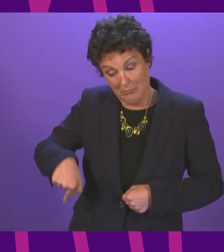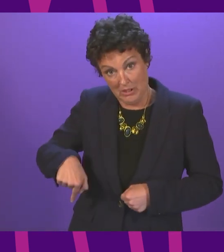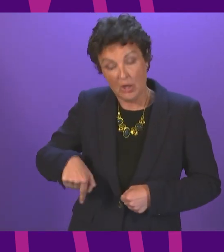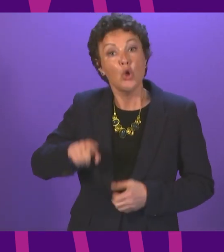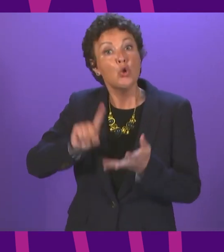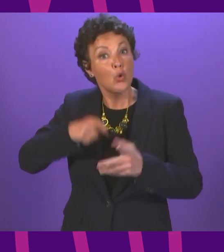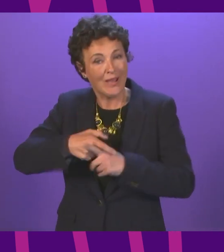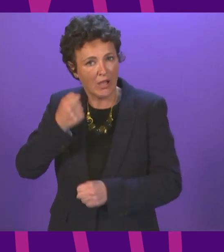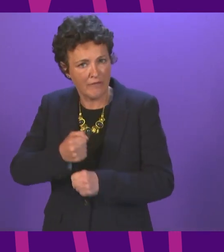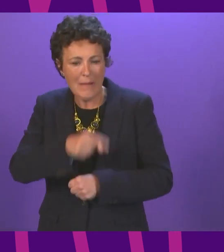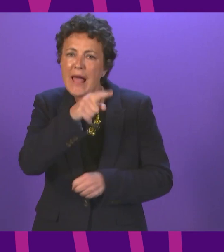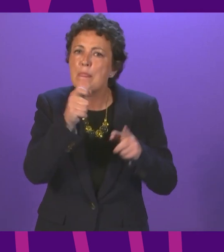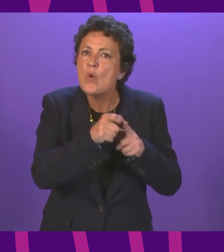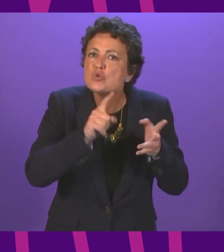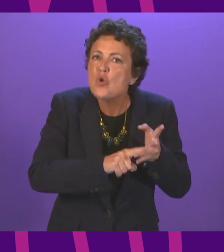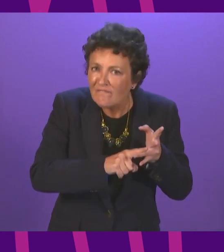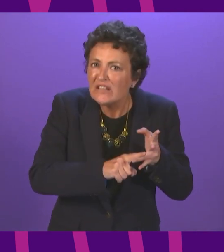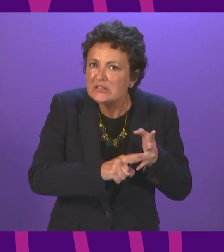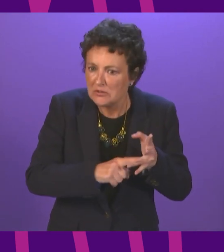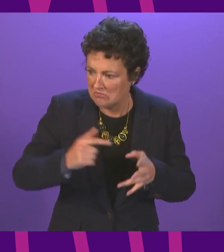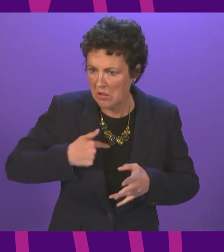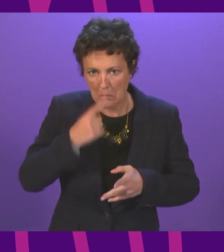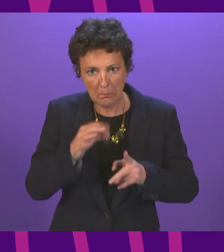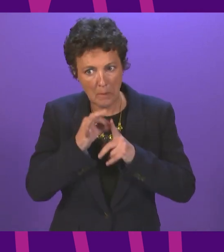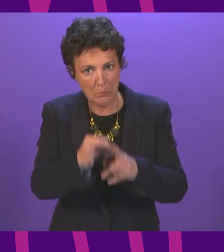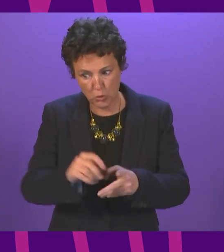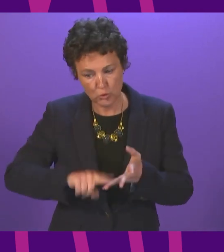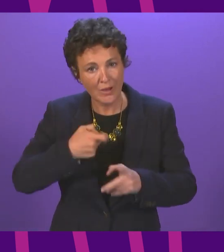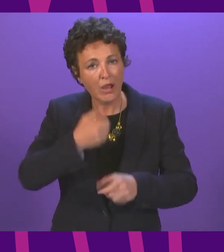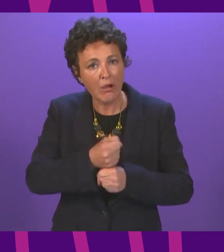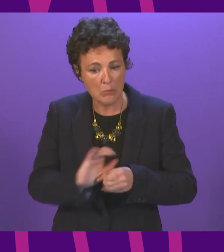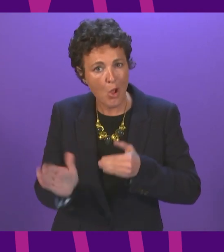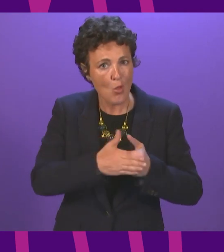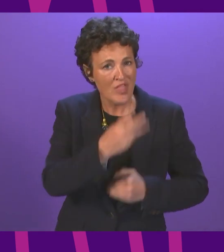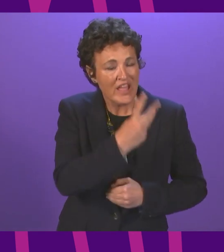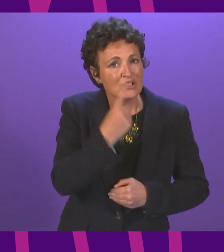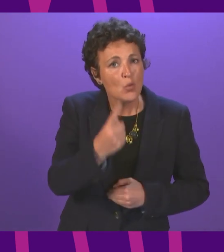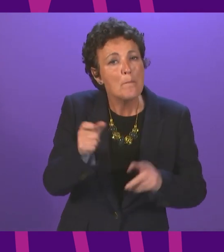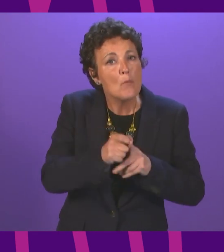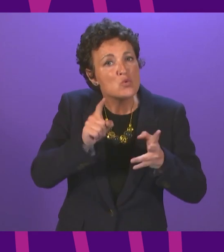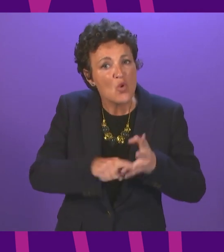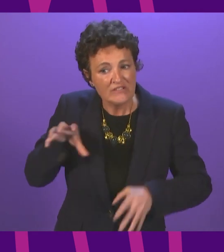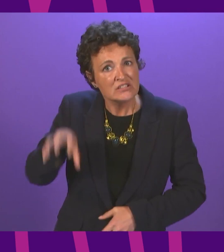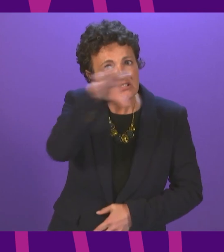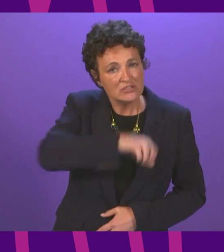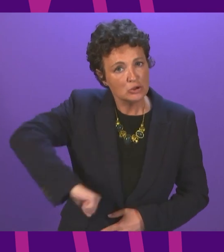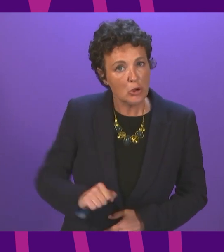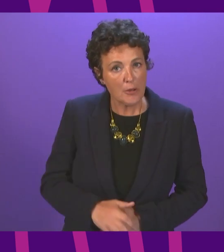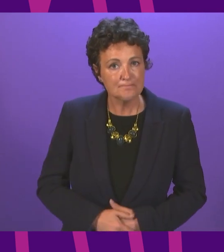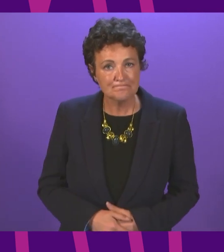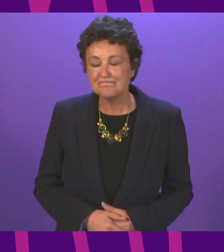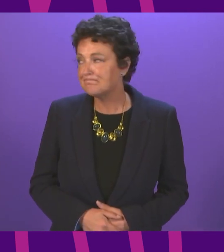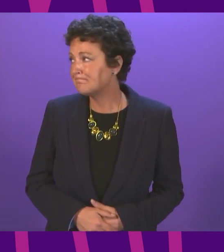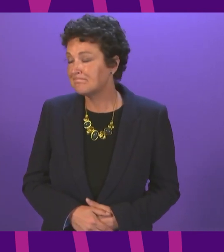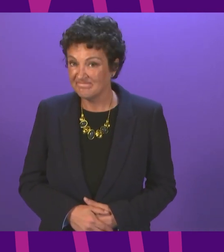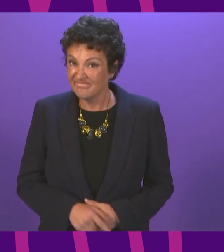Lang regarding the proposed closure of 31 Post Office branches across Scotland. First Minister. Well, this unfortunate